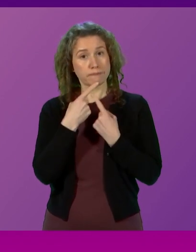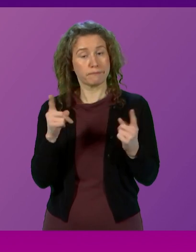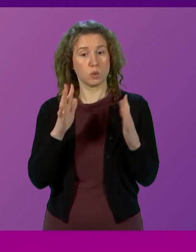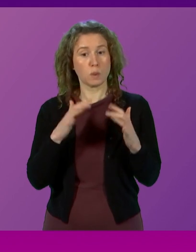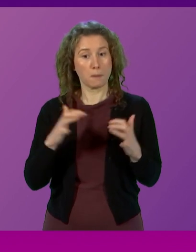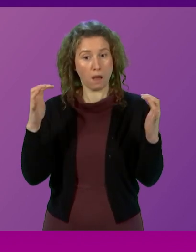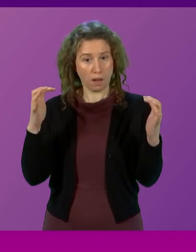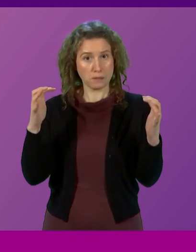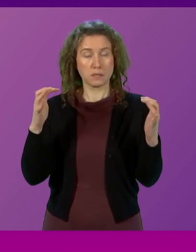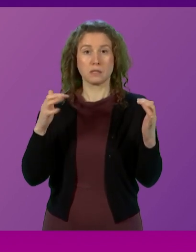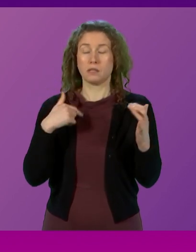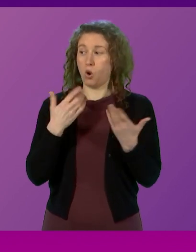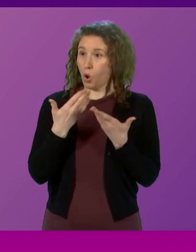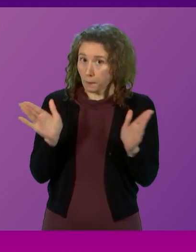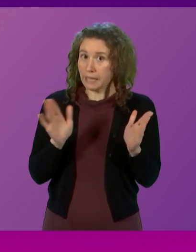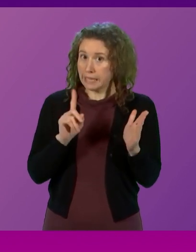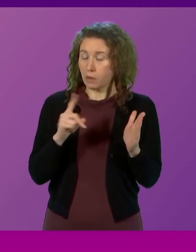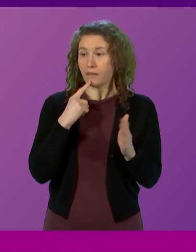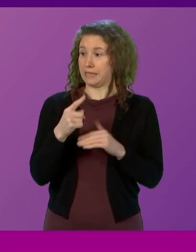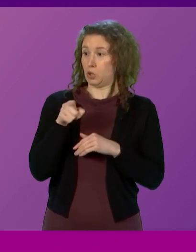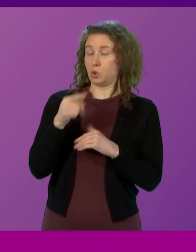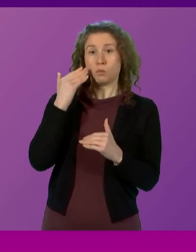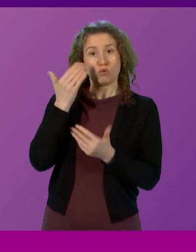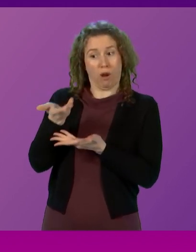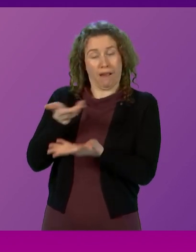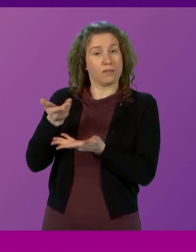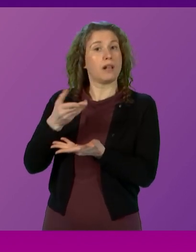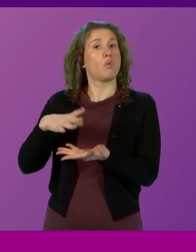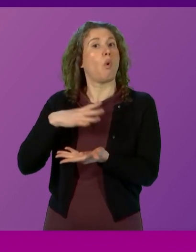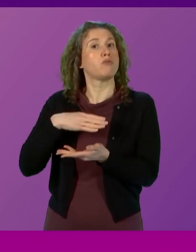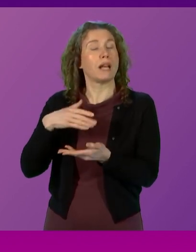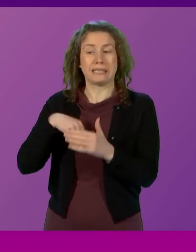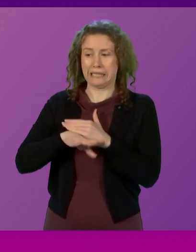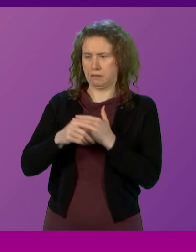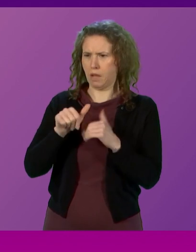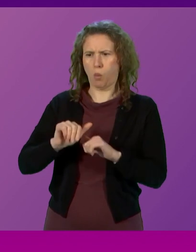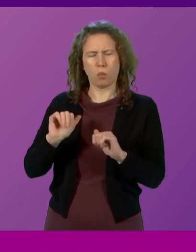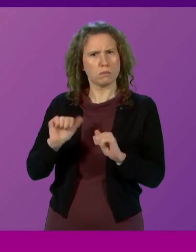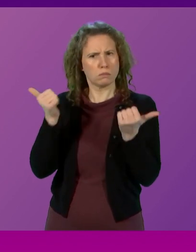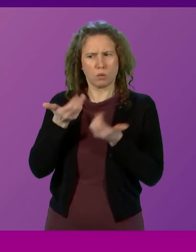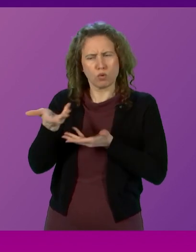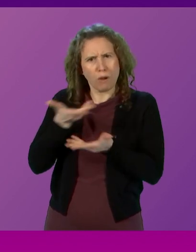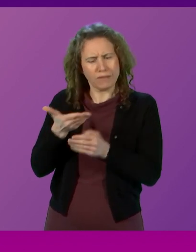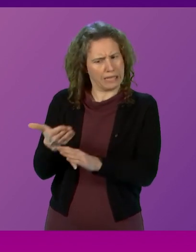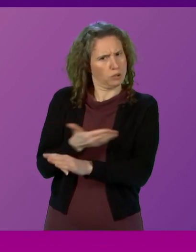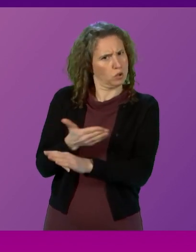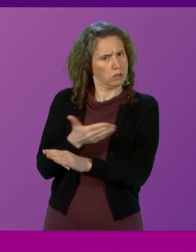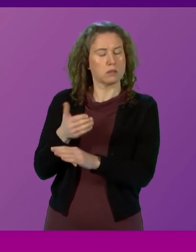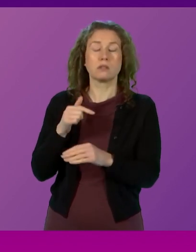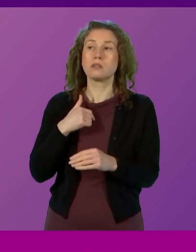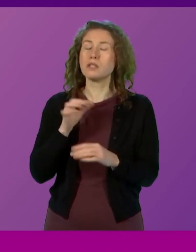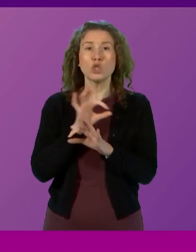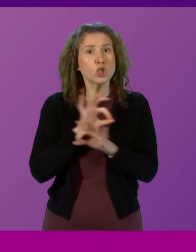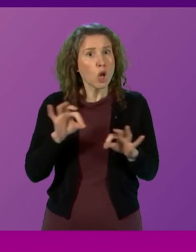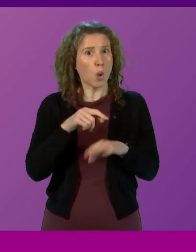Parliament what I have said to you privately in the welcome conversation that we have had, that at